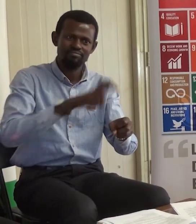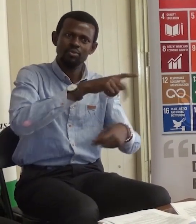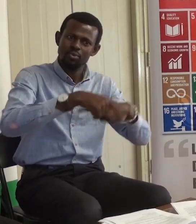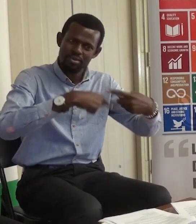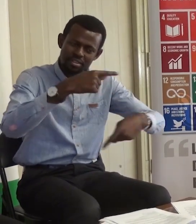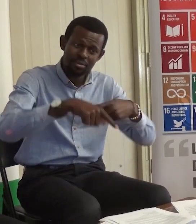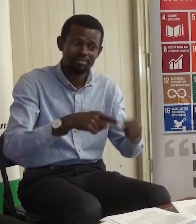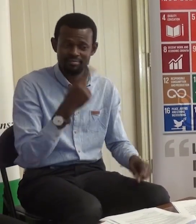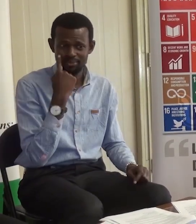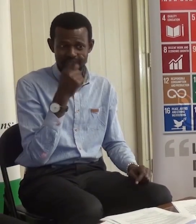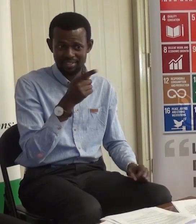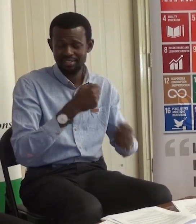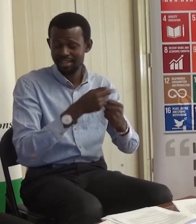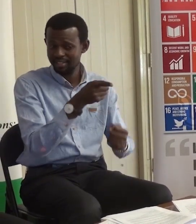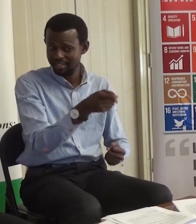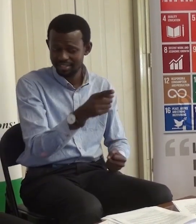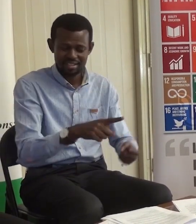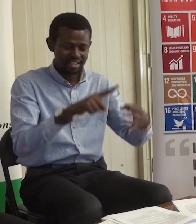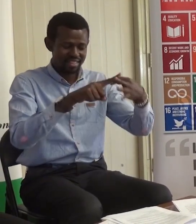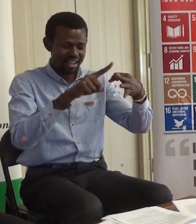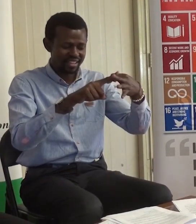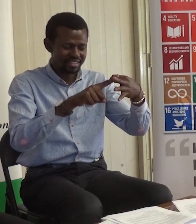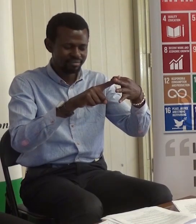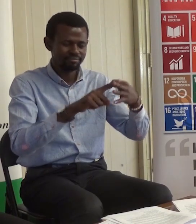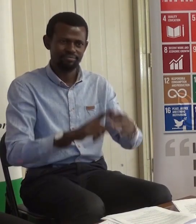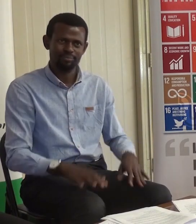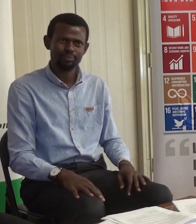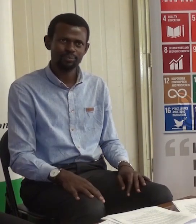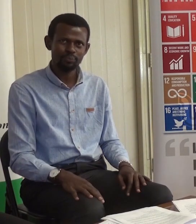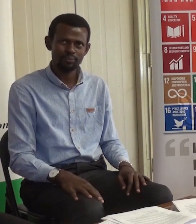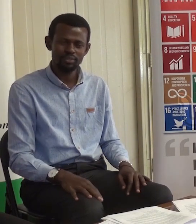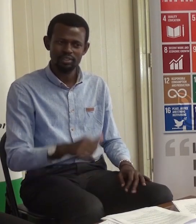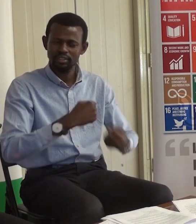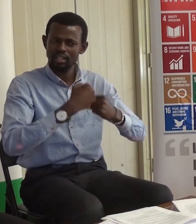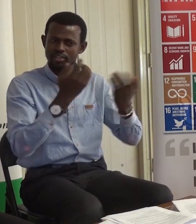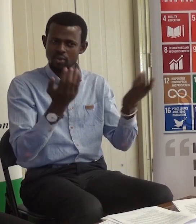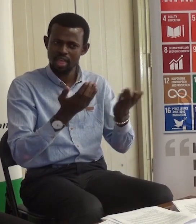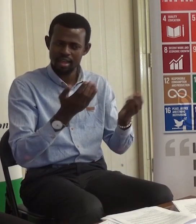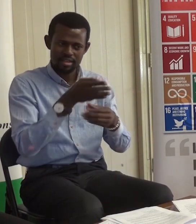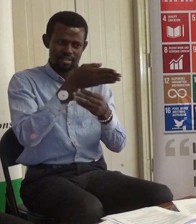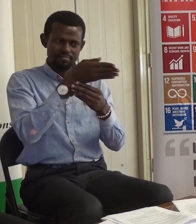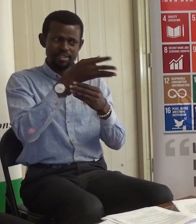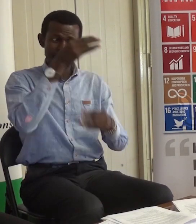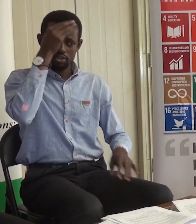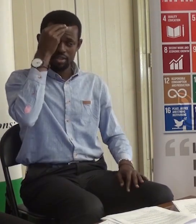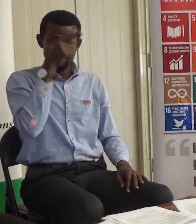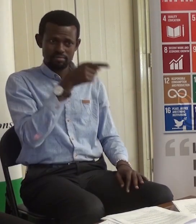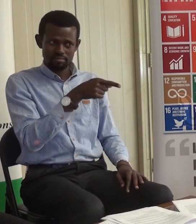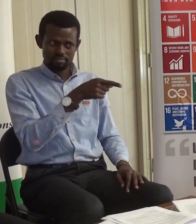COVID further exacerbated this. finally, the